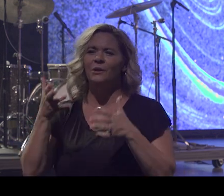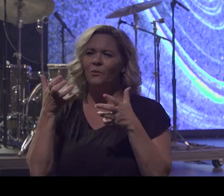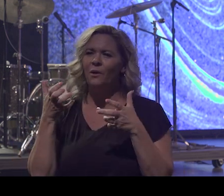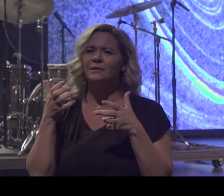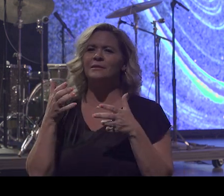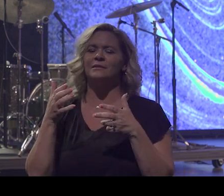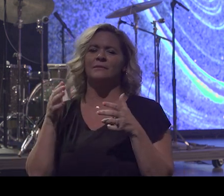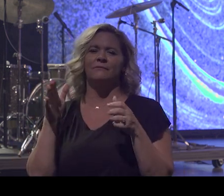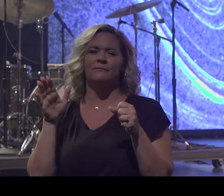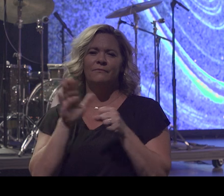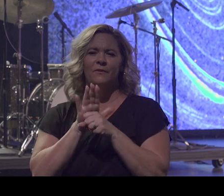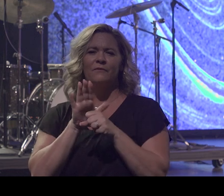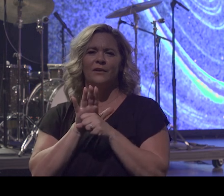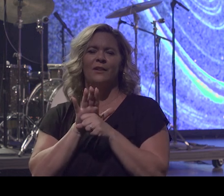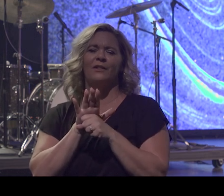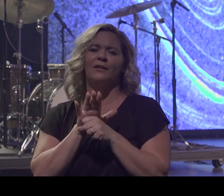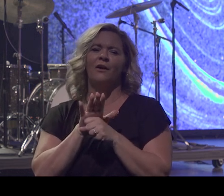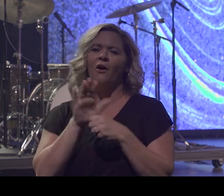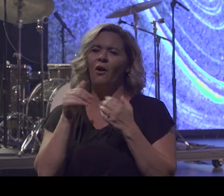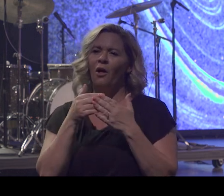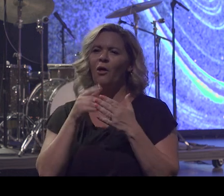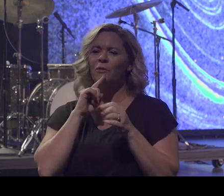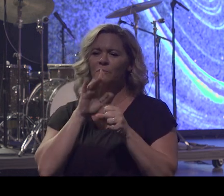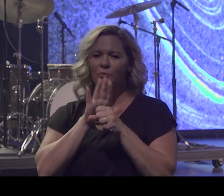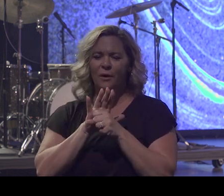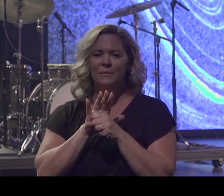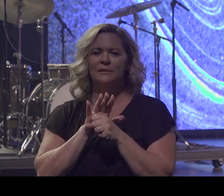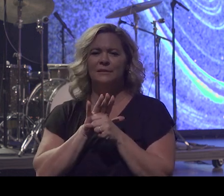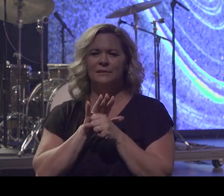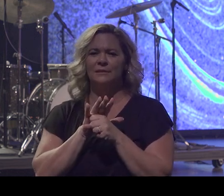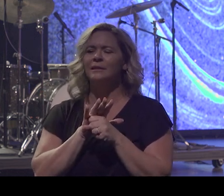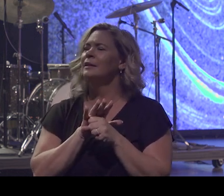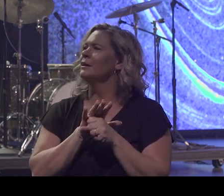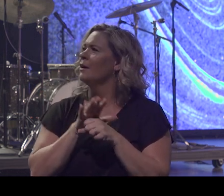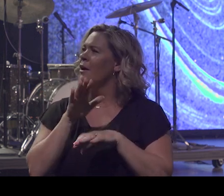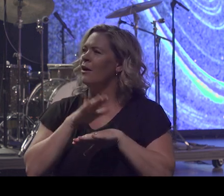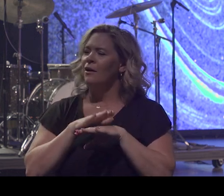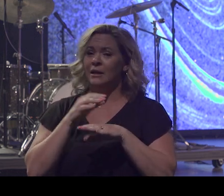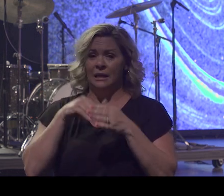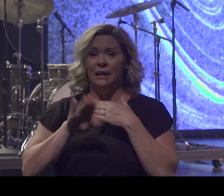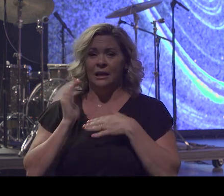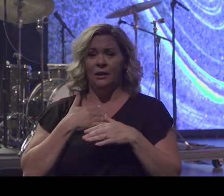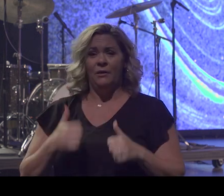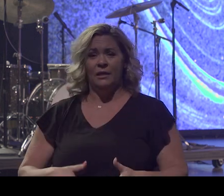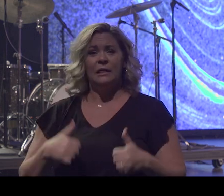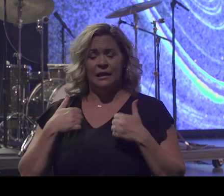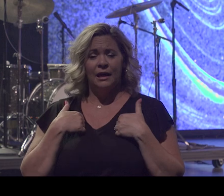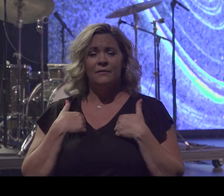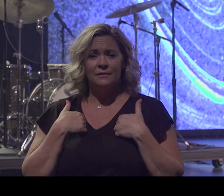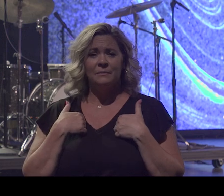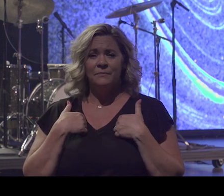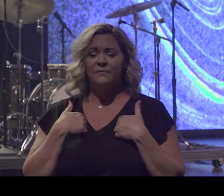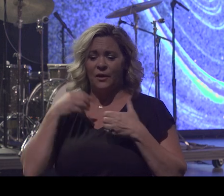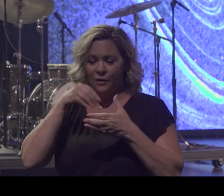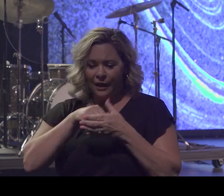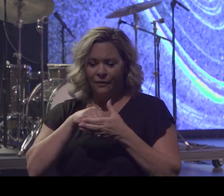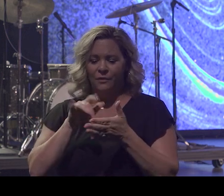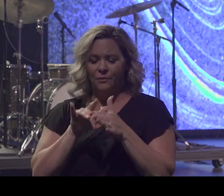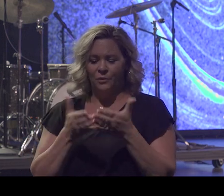over his life. Because the promises over our life are in this book. What